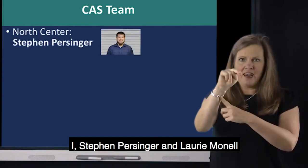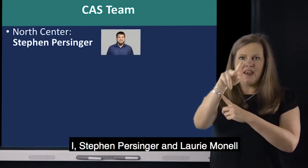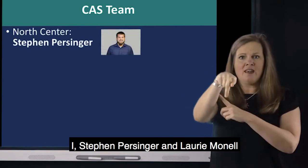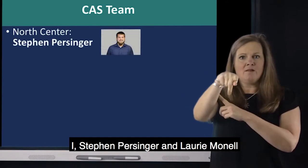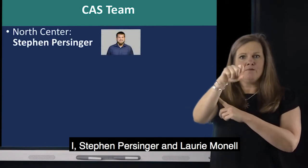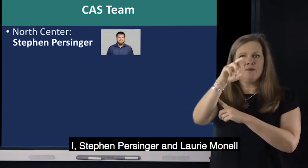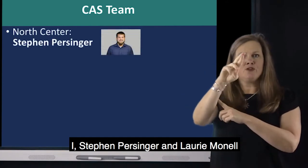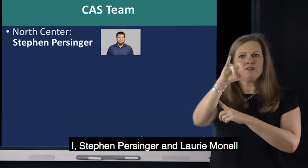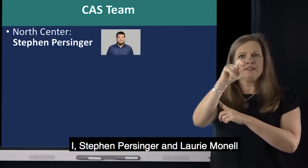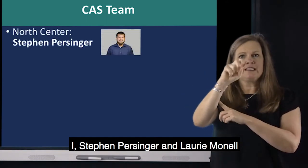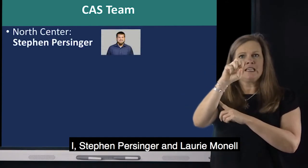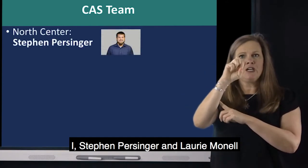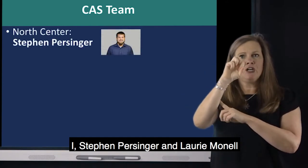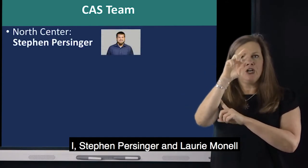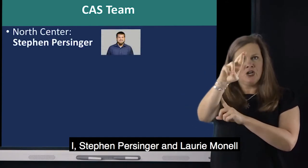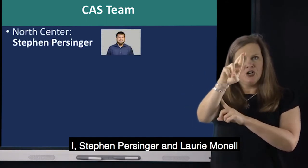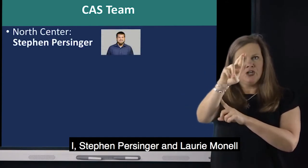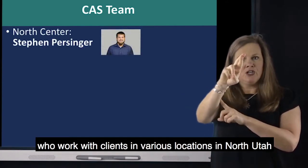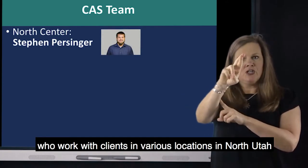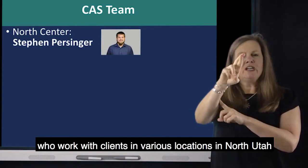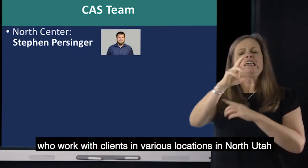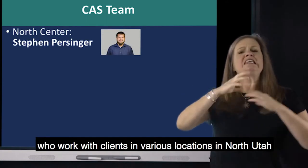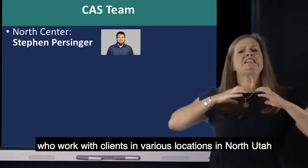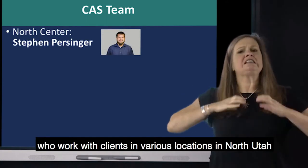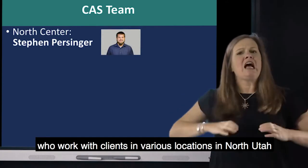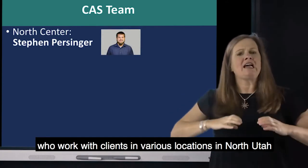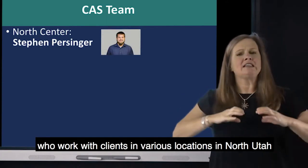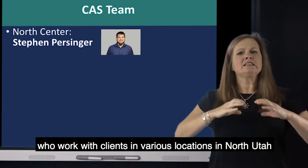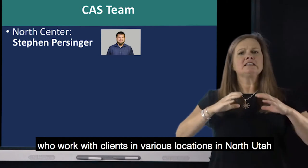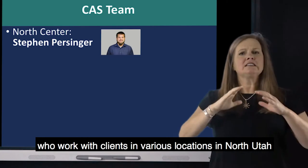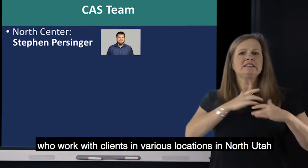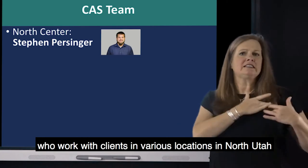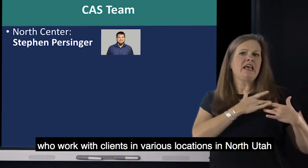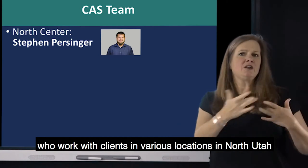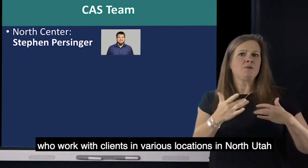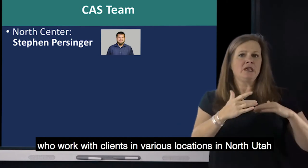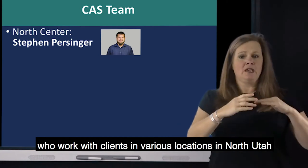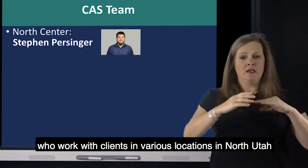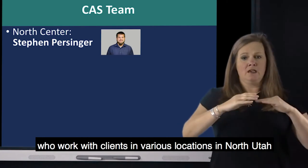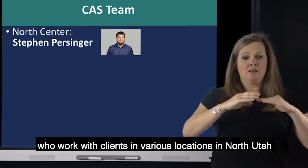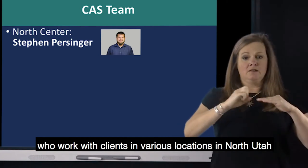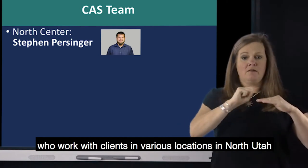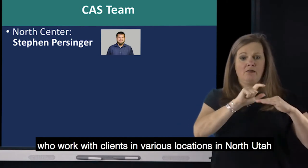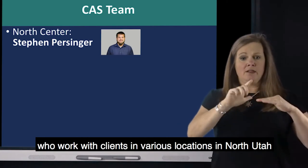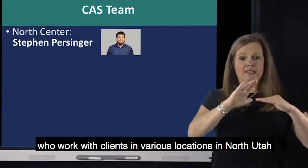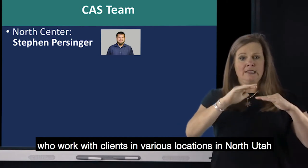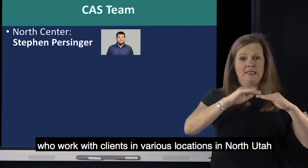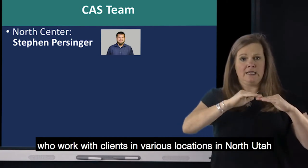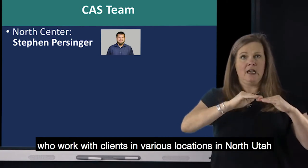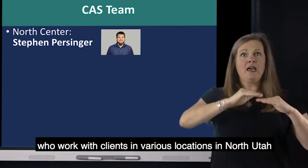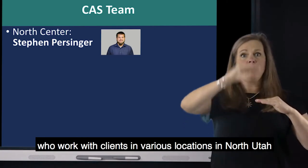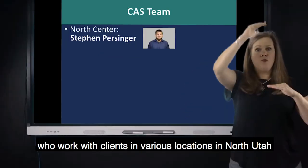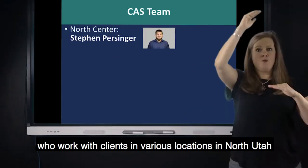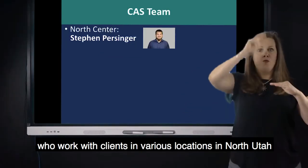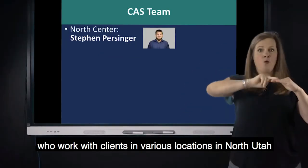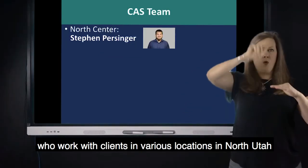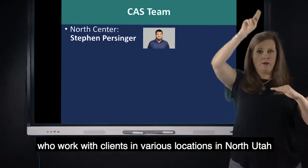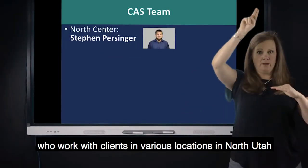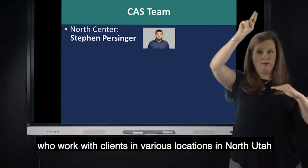Steven Persinger, who is a client advocate. He works with